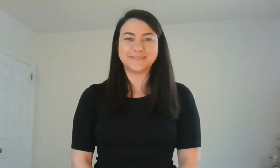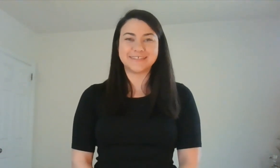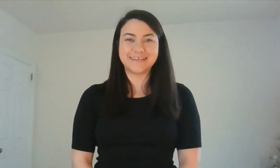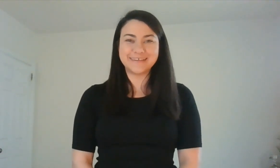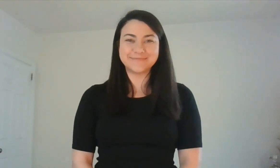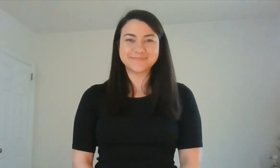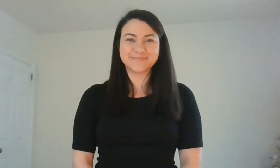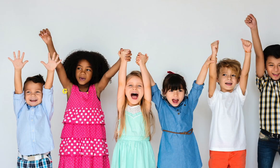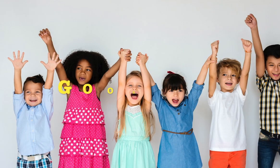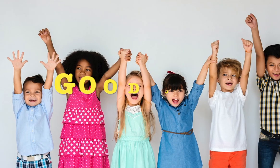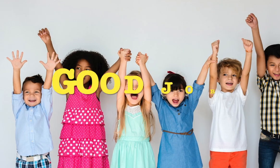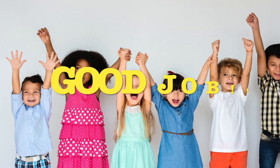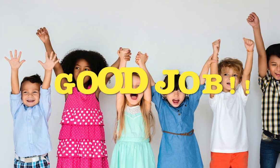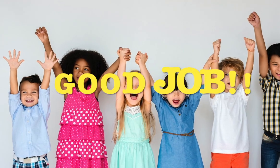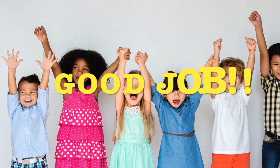see? Good job, my friends.